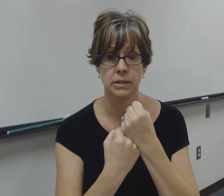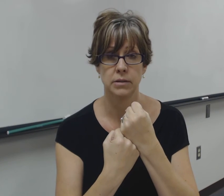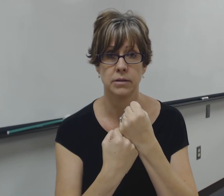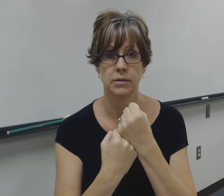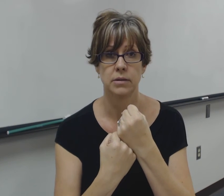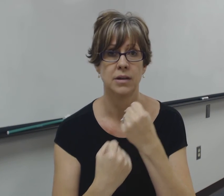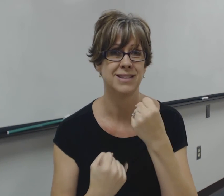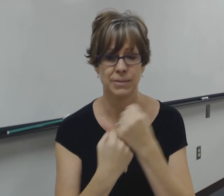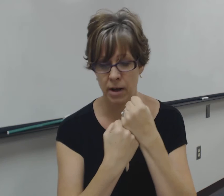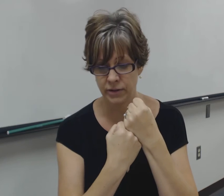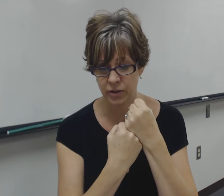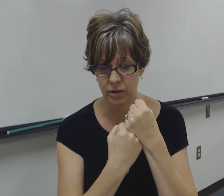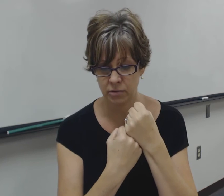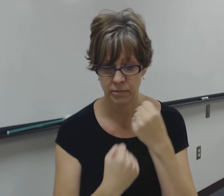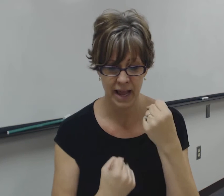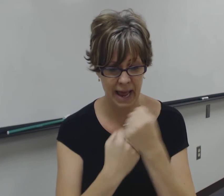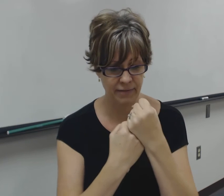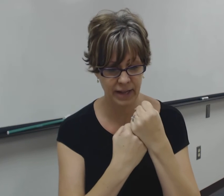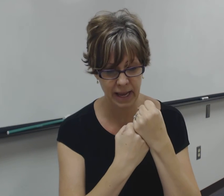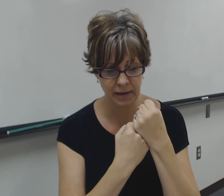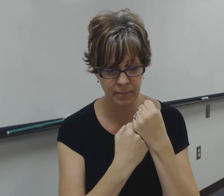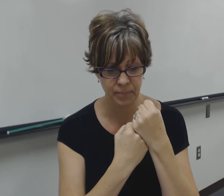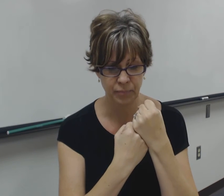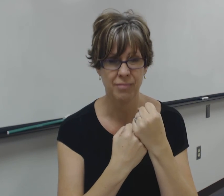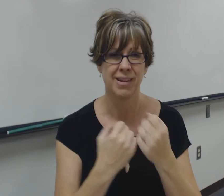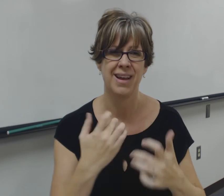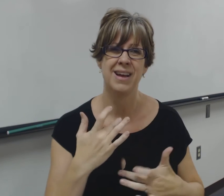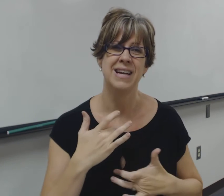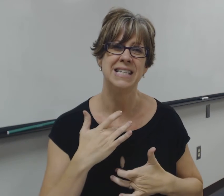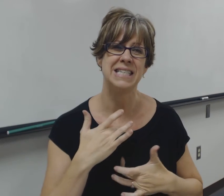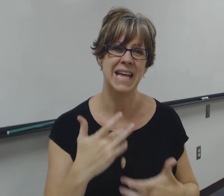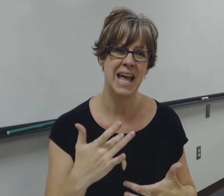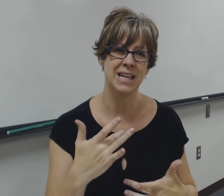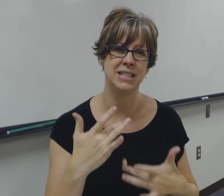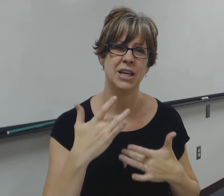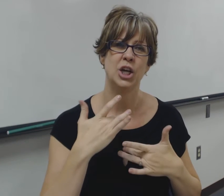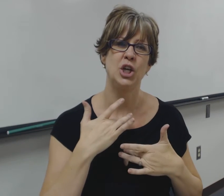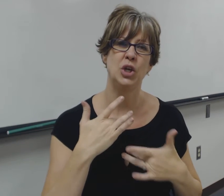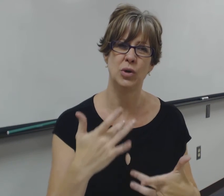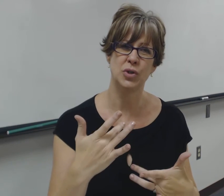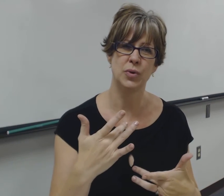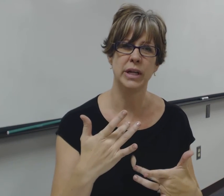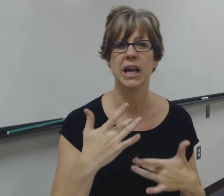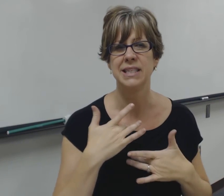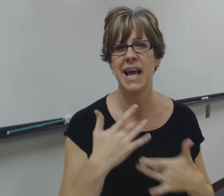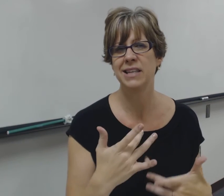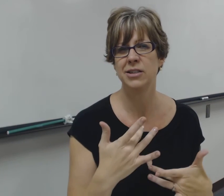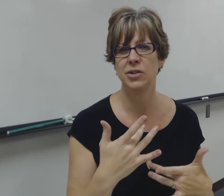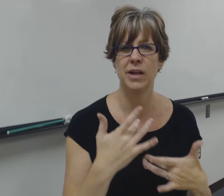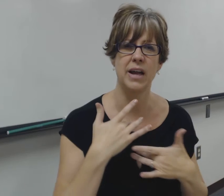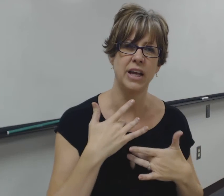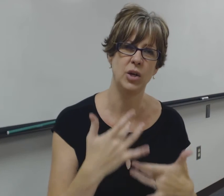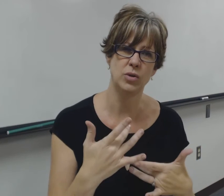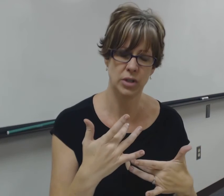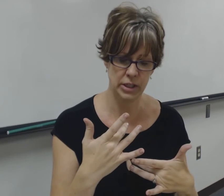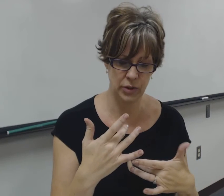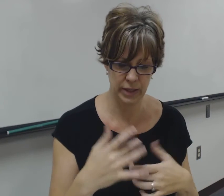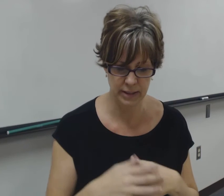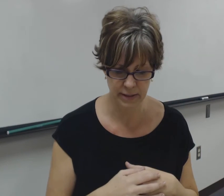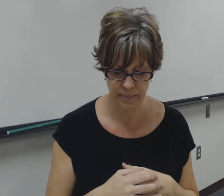sponsor advocate tend usually I tend to do that I usually do this